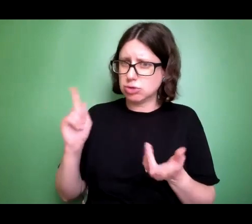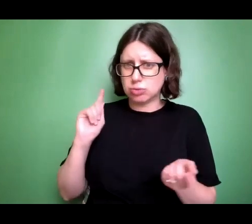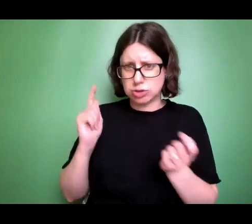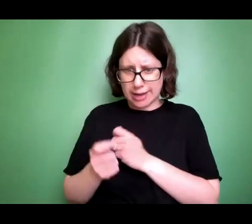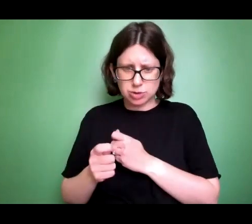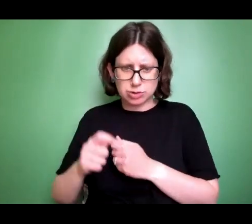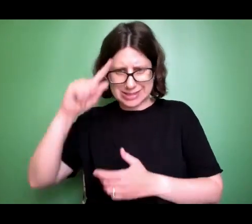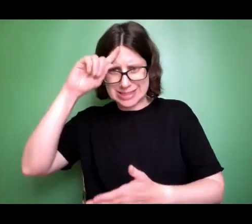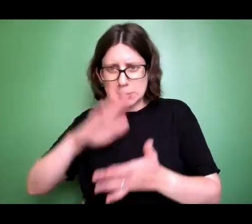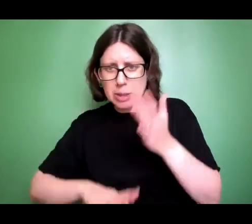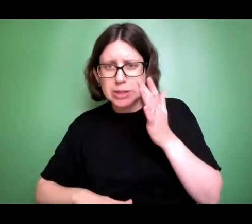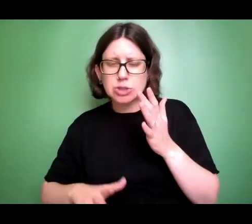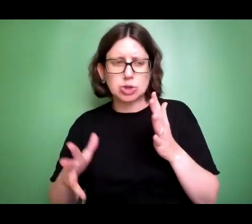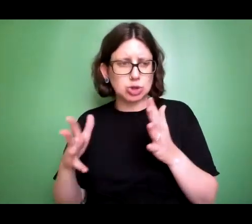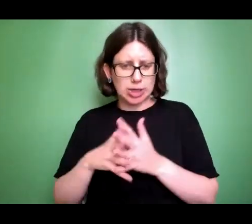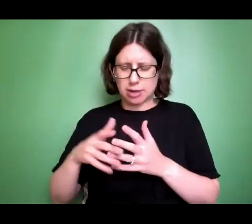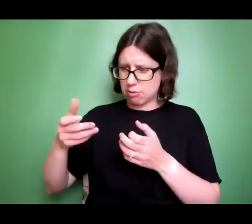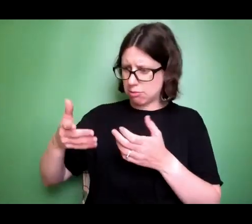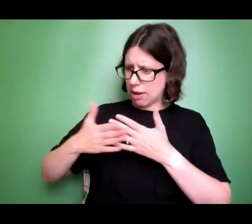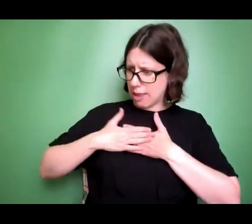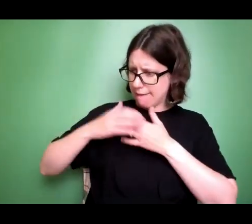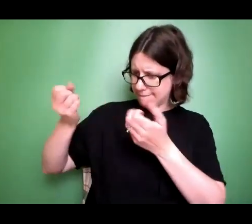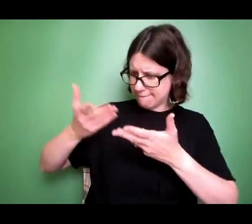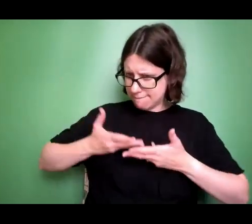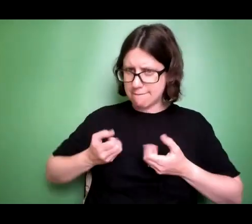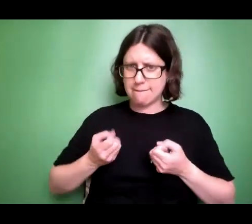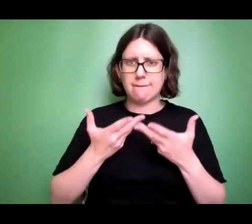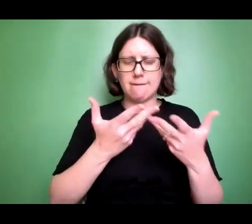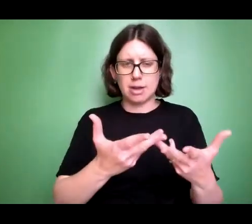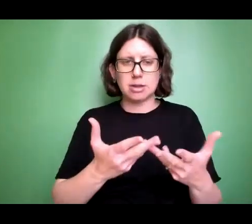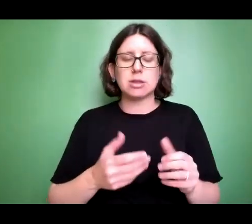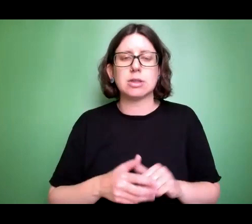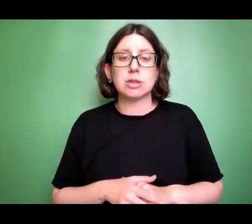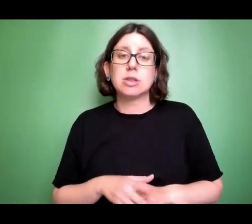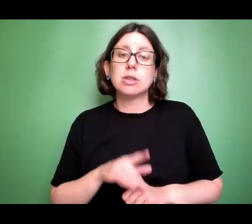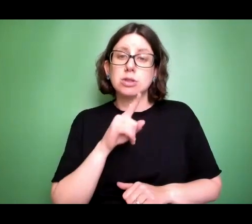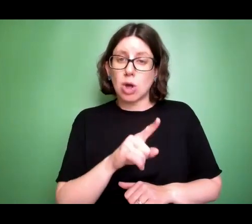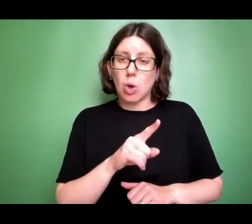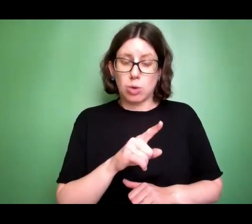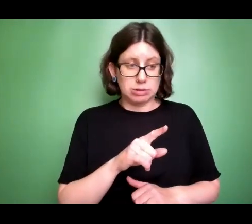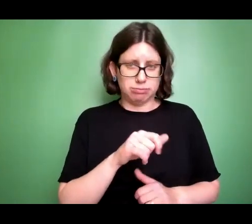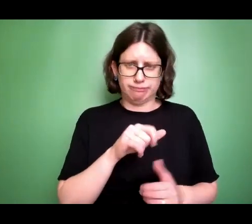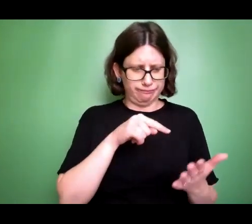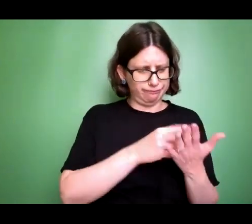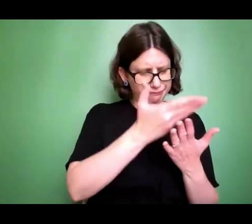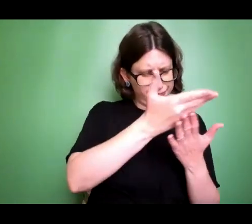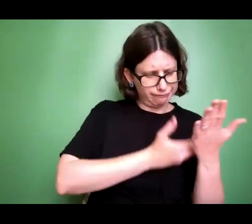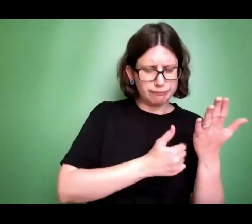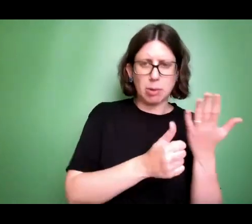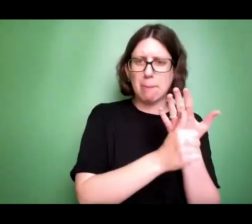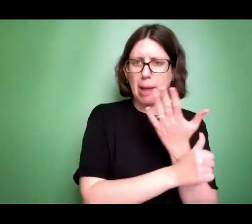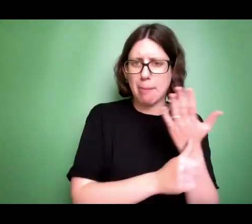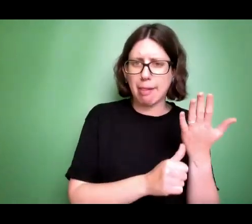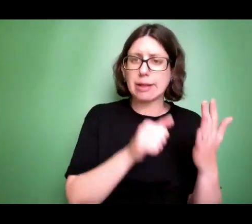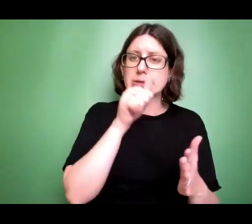experience it for ourselves. And the first thing I think the Apostle John writes from these passages with regards to God's kind of